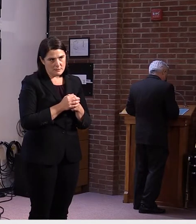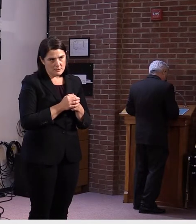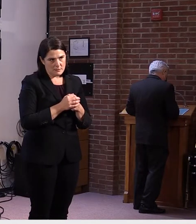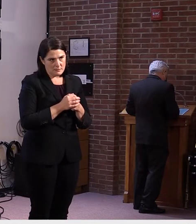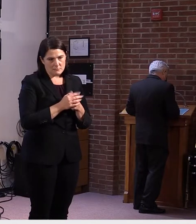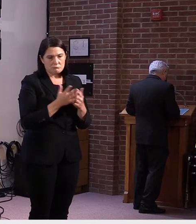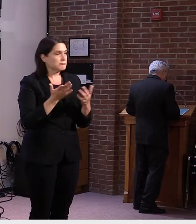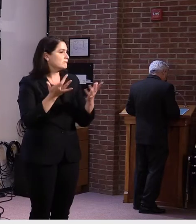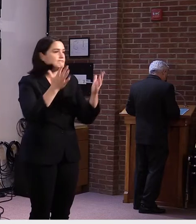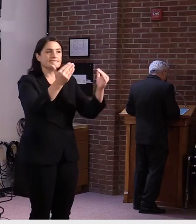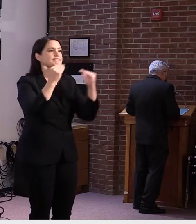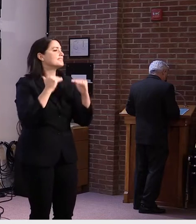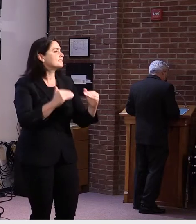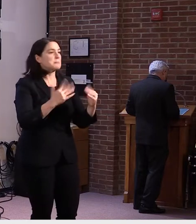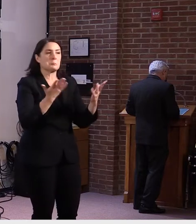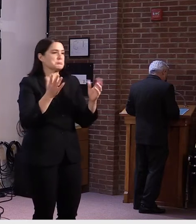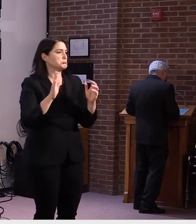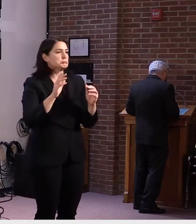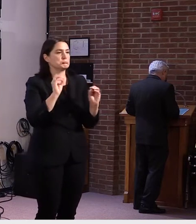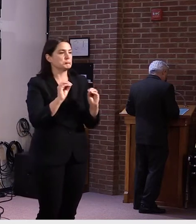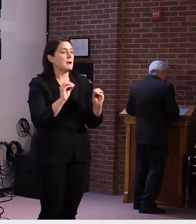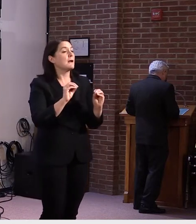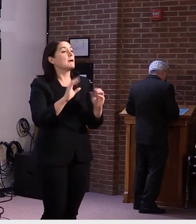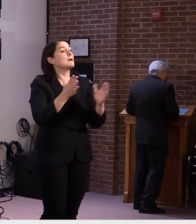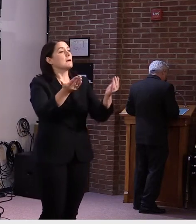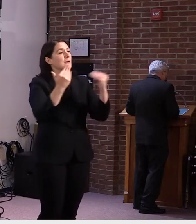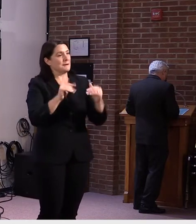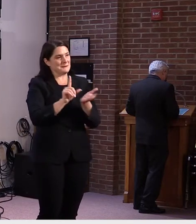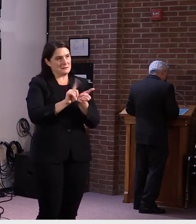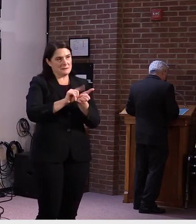Okay, we're going to move on. Jack Thurston, NECN.